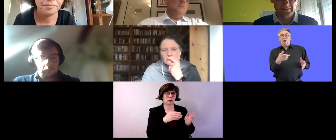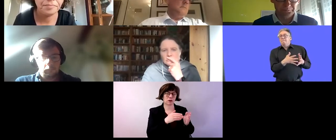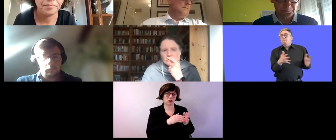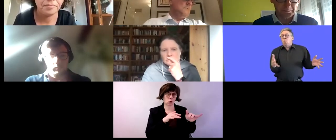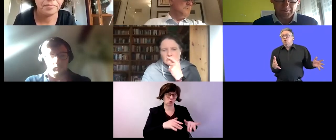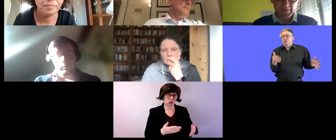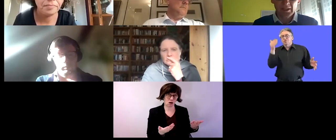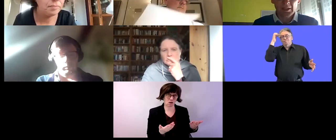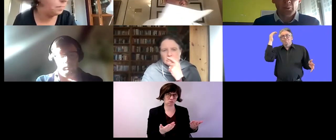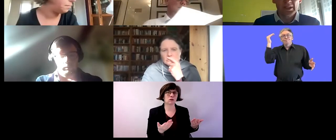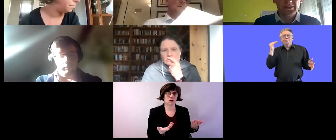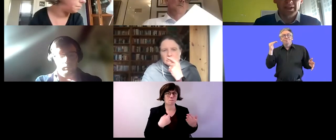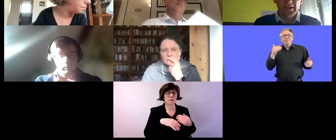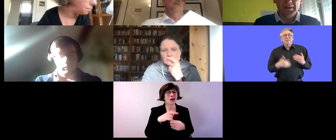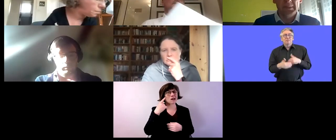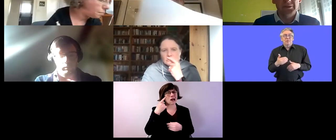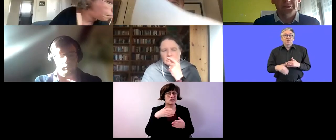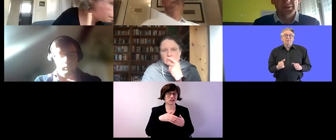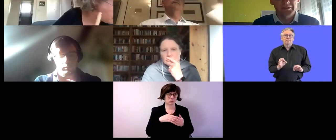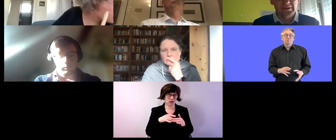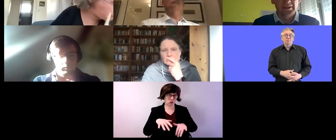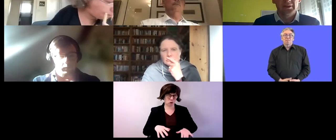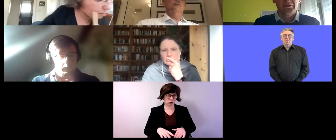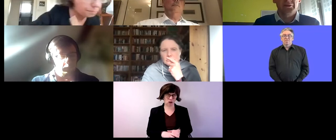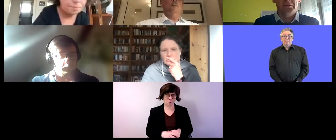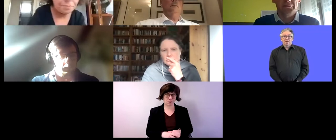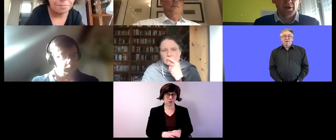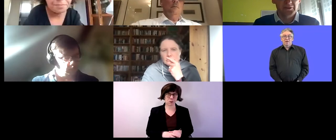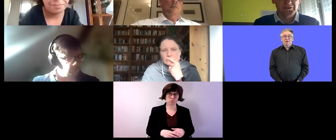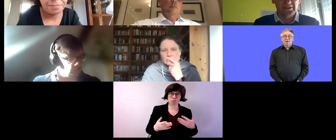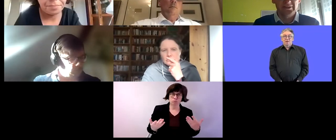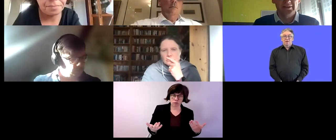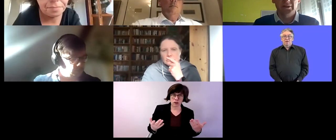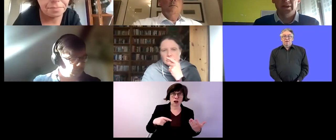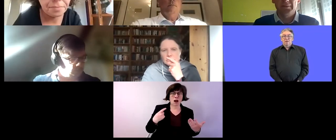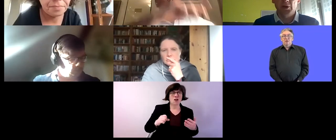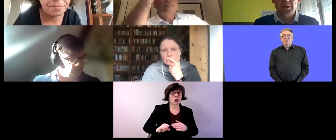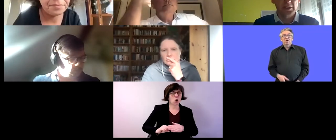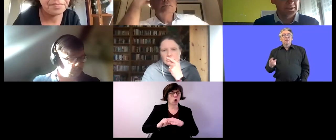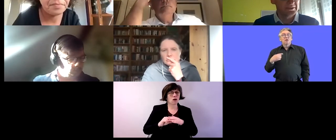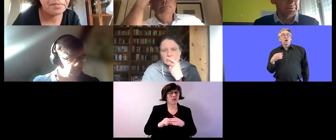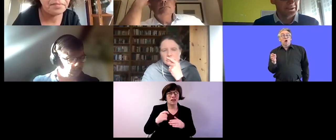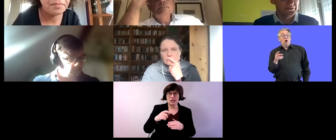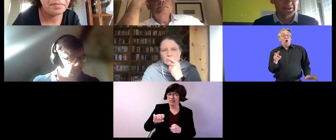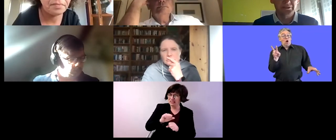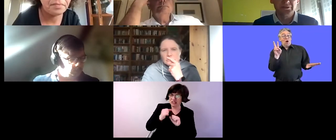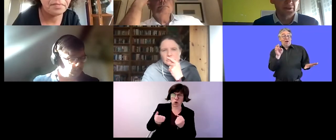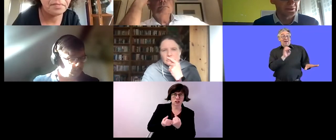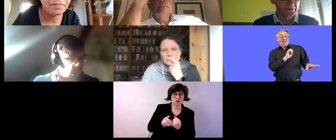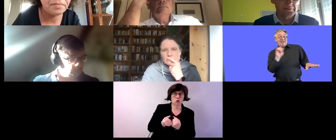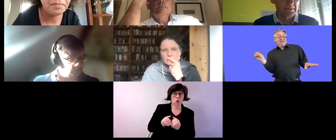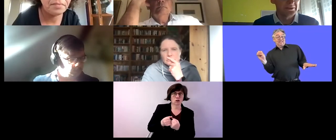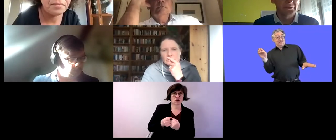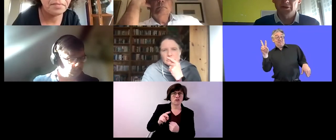what is uh maybe specific for for flounders is that um our competent minister is